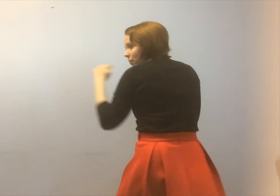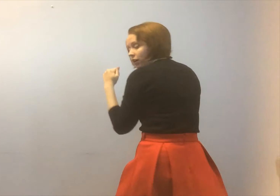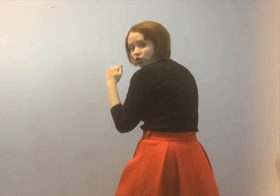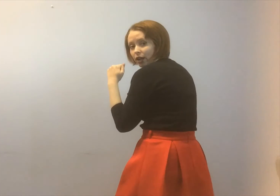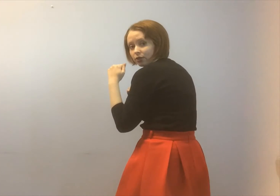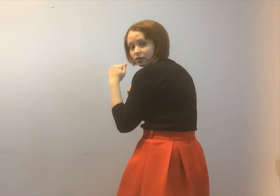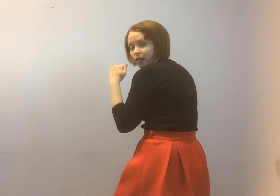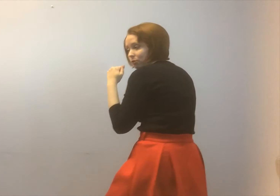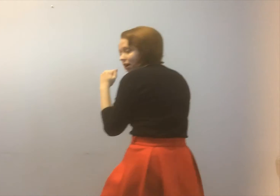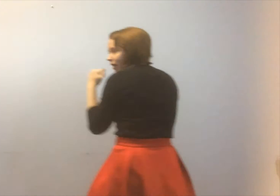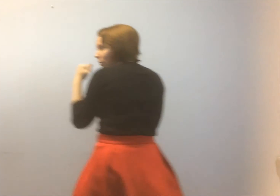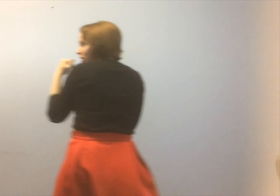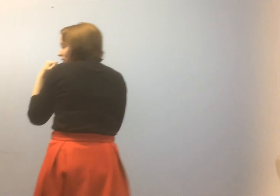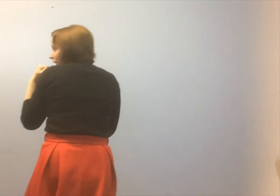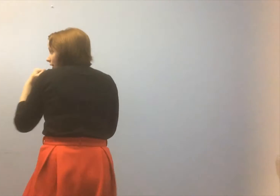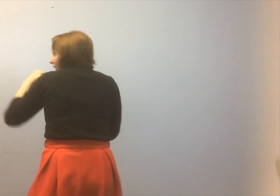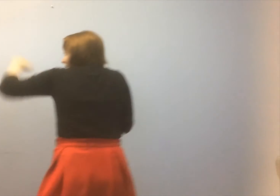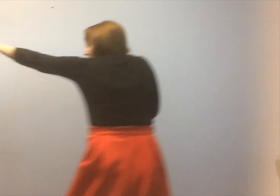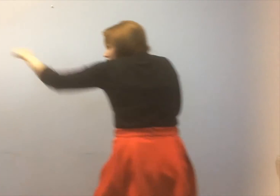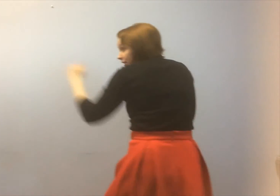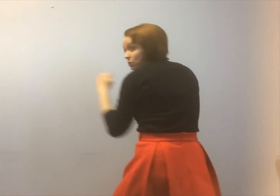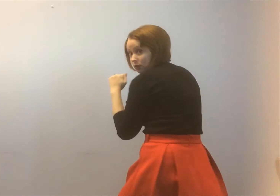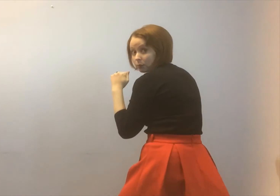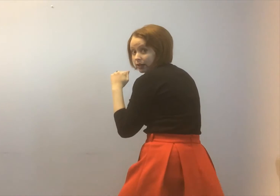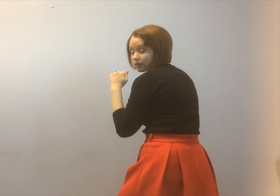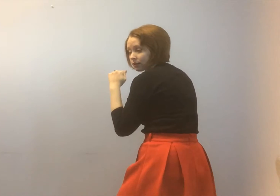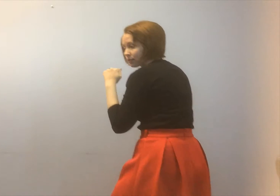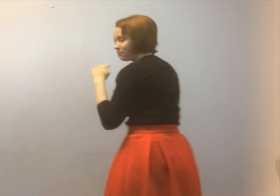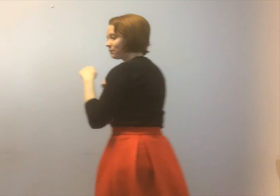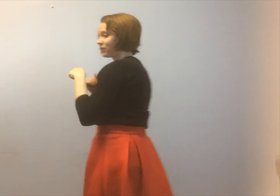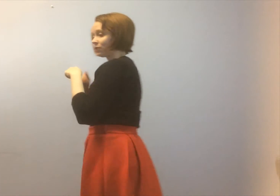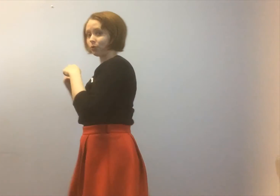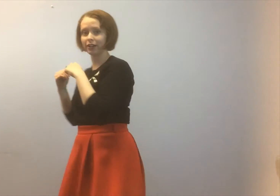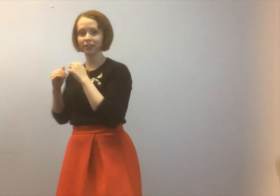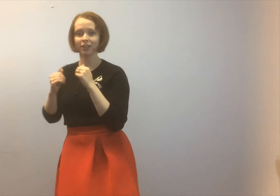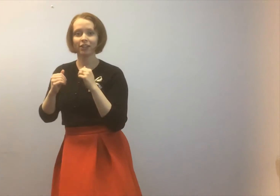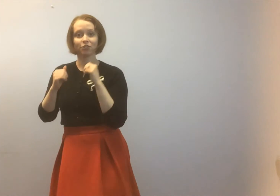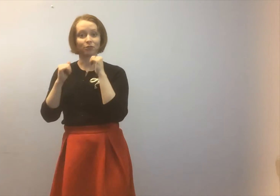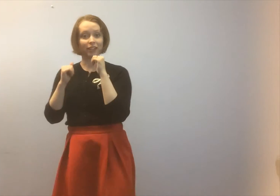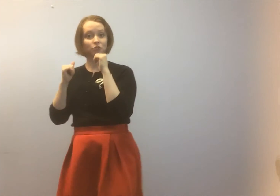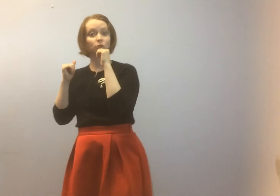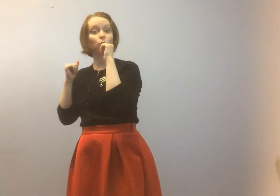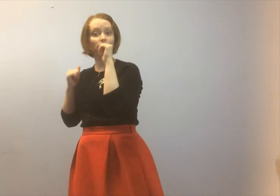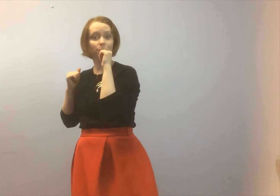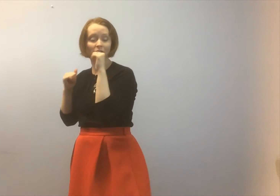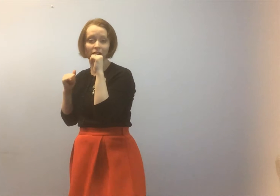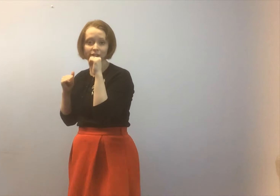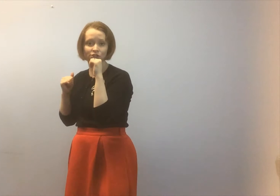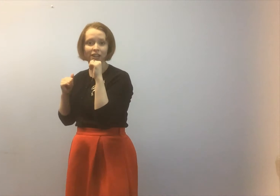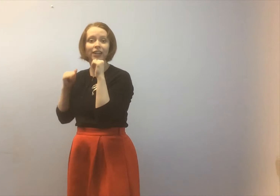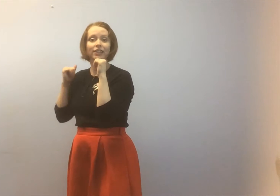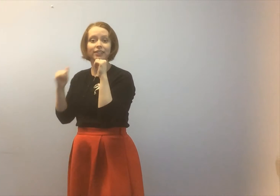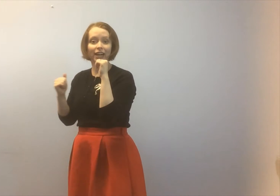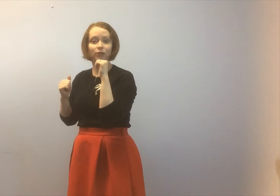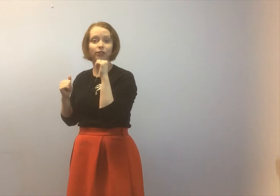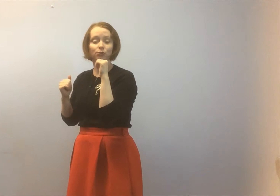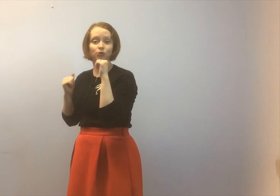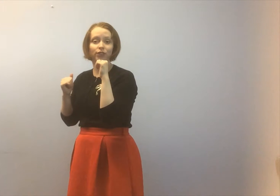punch out at the same time of saying hey I need some more space okay so that's the one punch now let's move